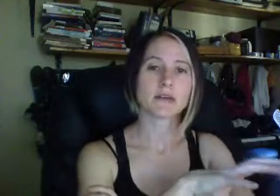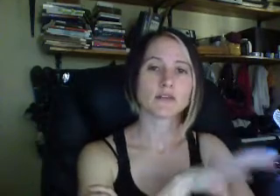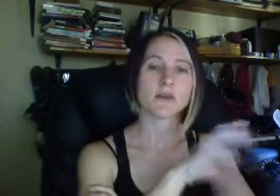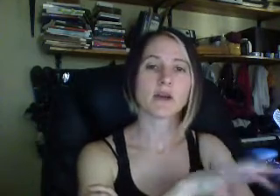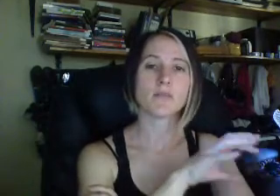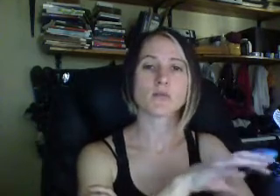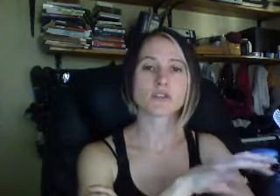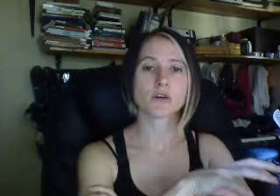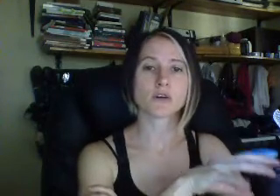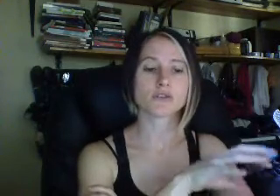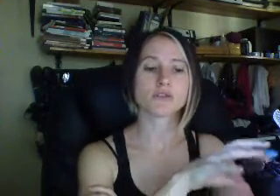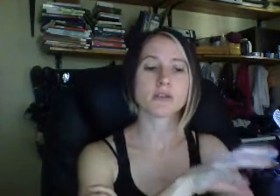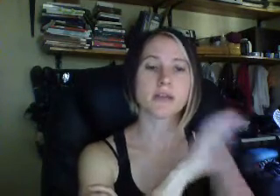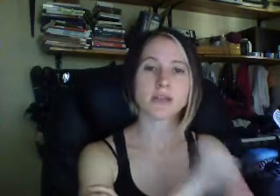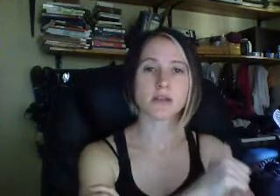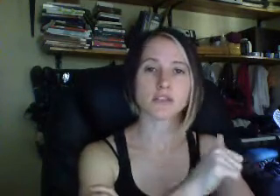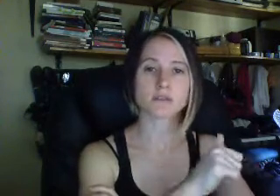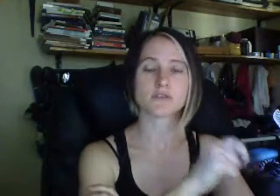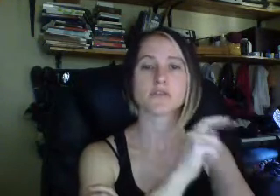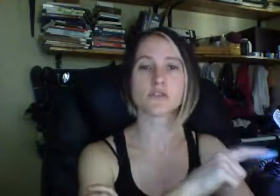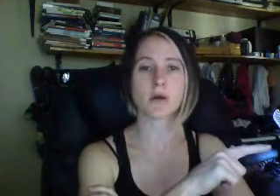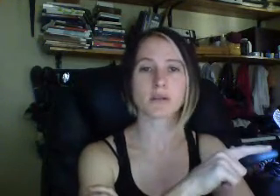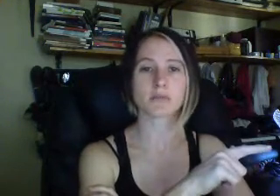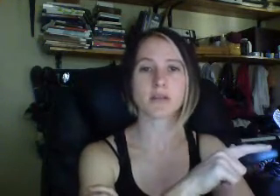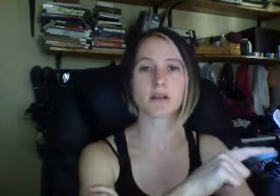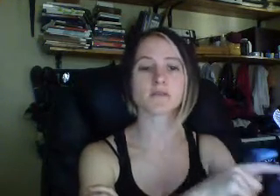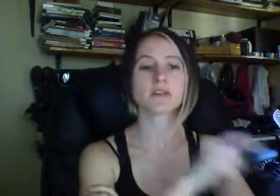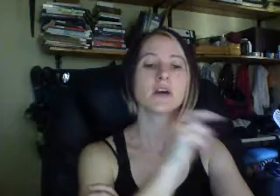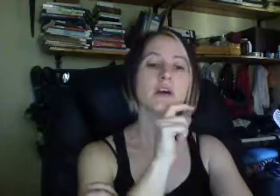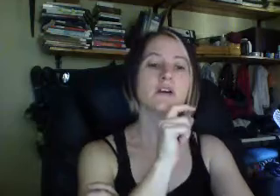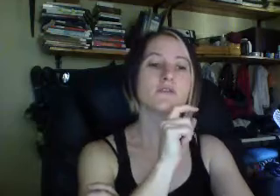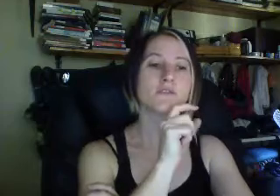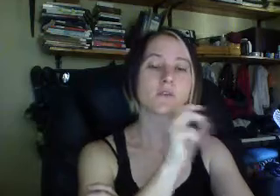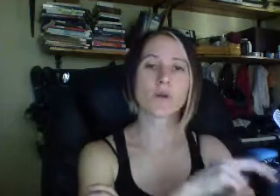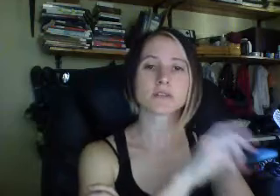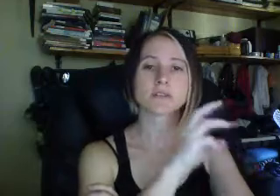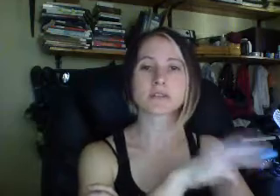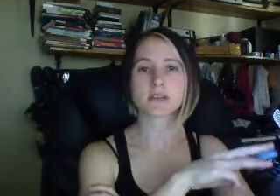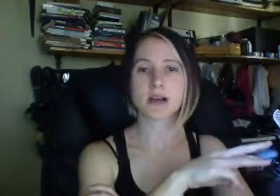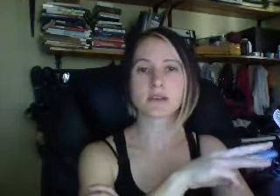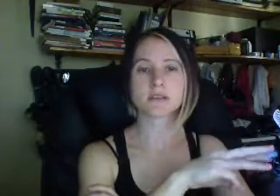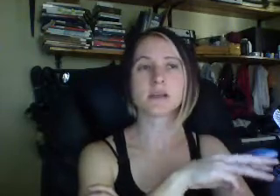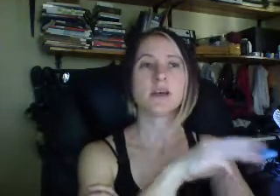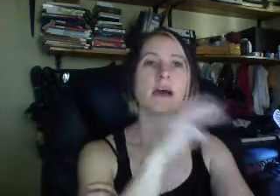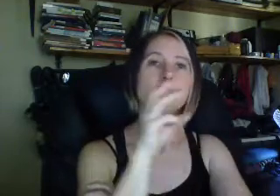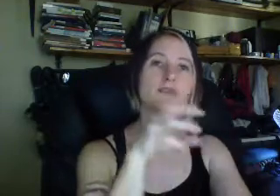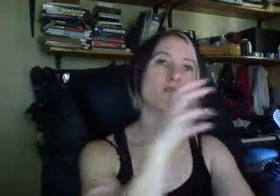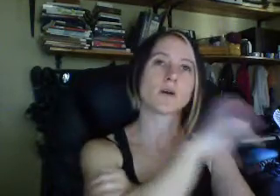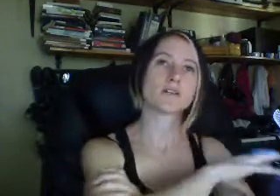men who become porn stars to get attention, to feel good about themselves, to feel wanted, desired, and if you look